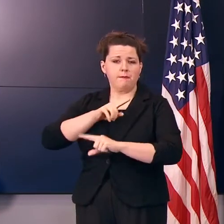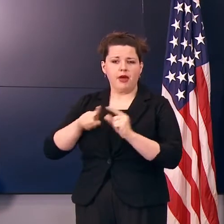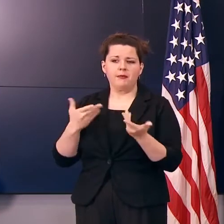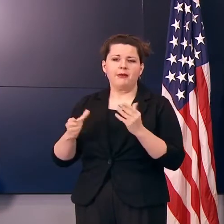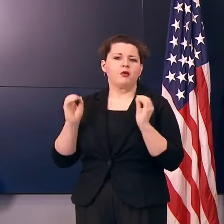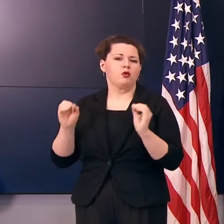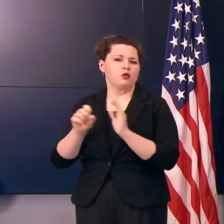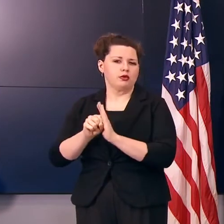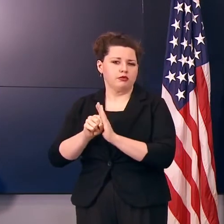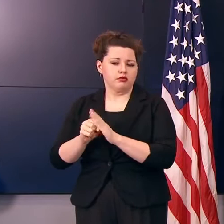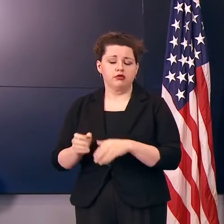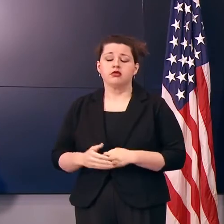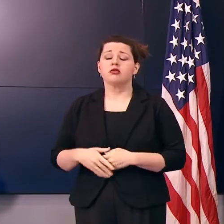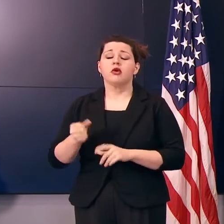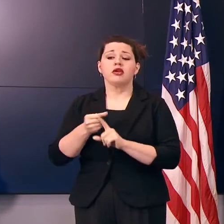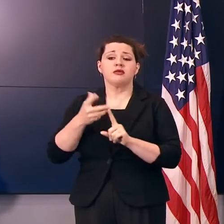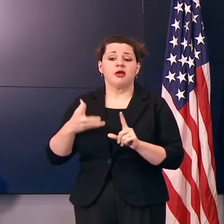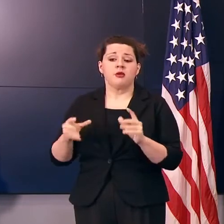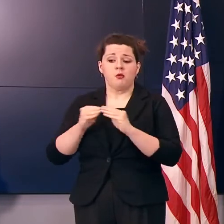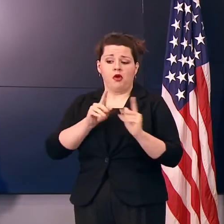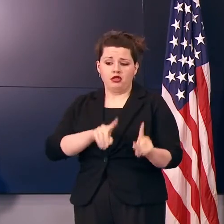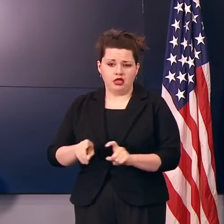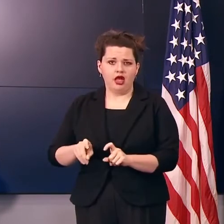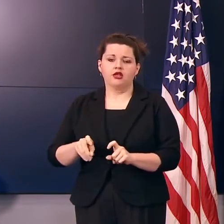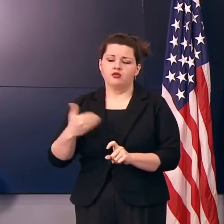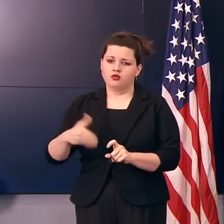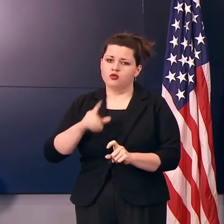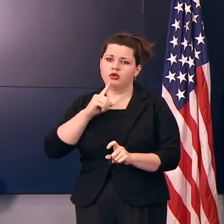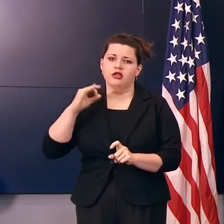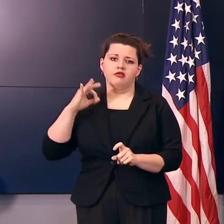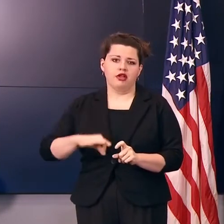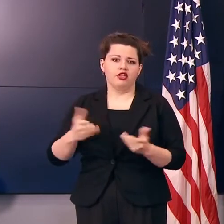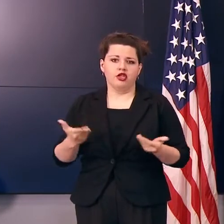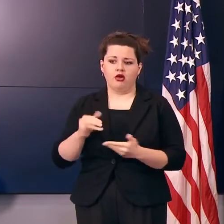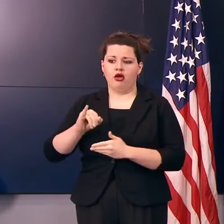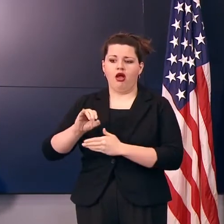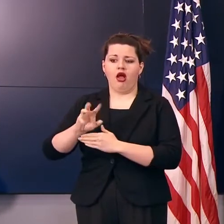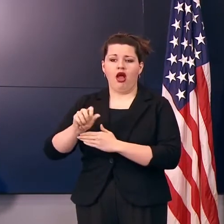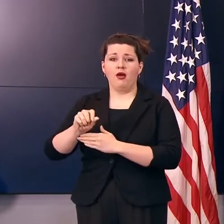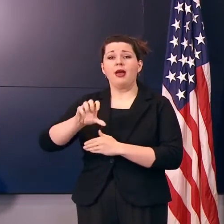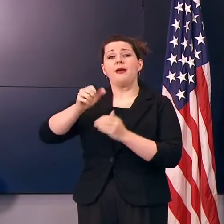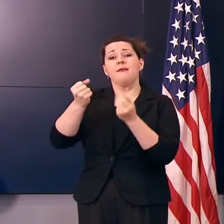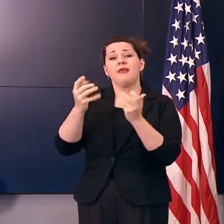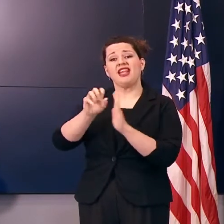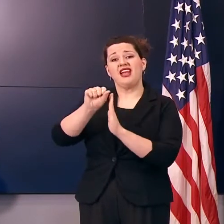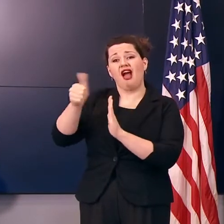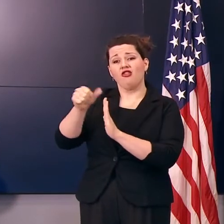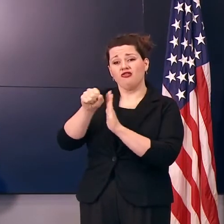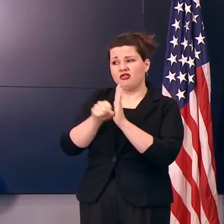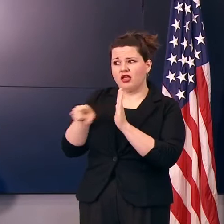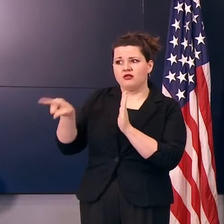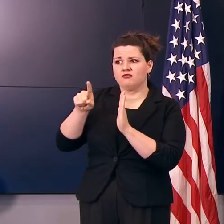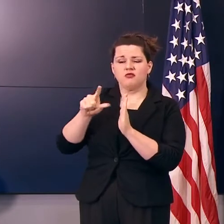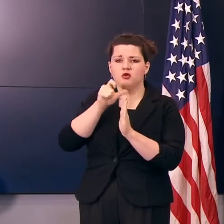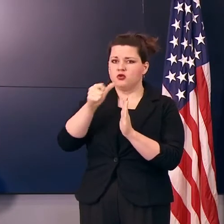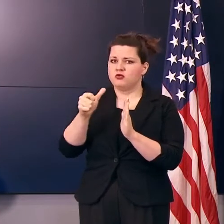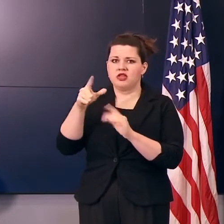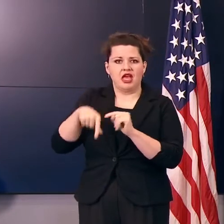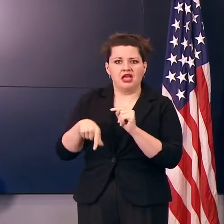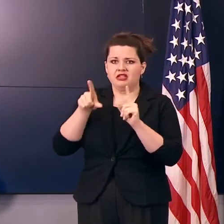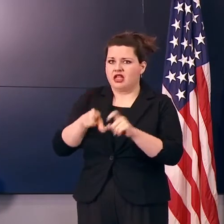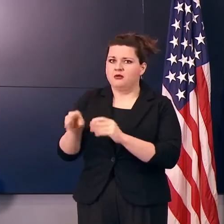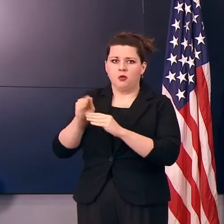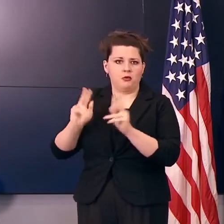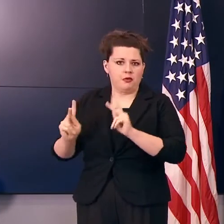Expanding testing is a significant advantage that we have in Iowa. Many states don't yet have the capacity to test more of their